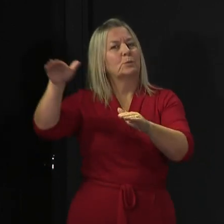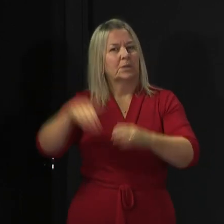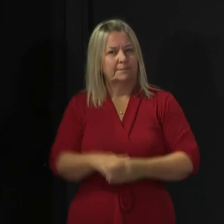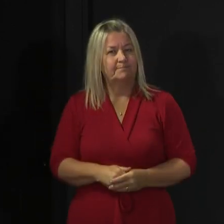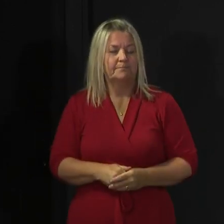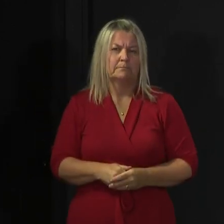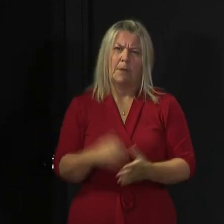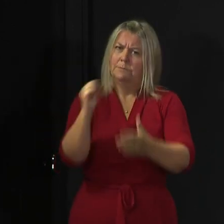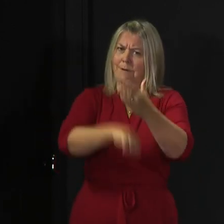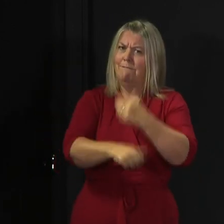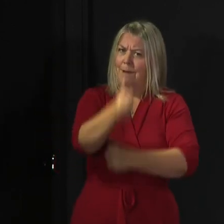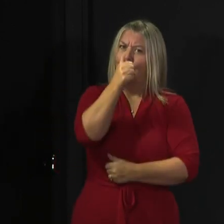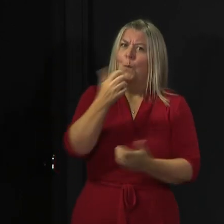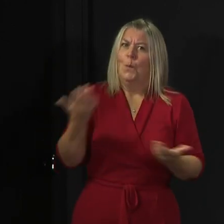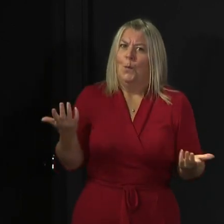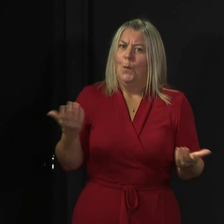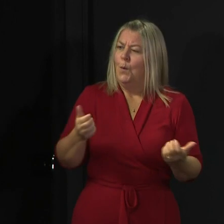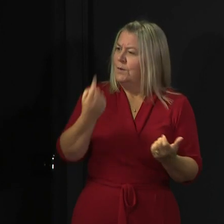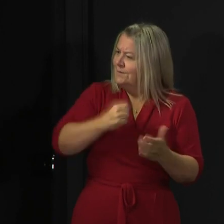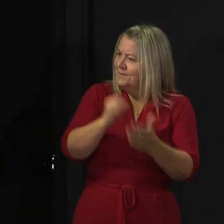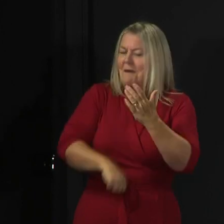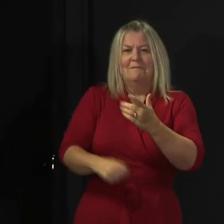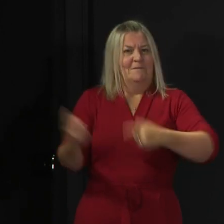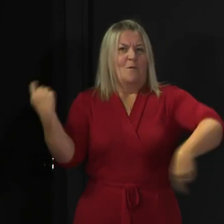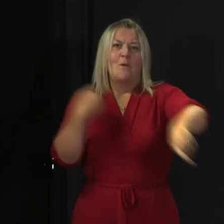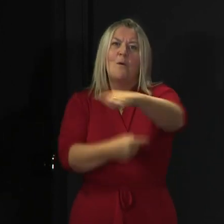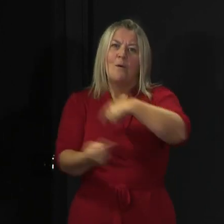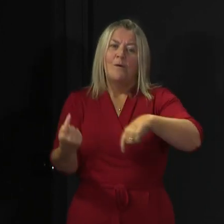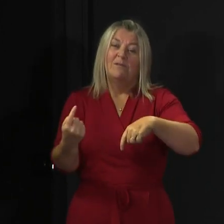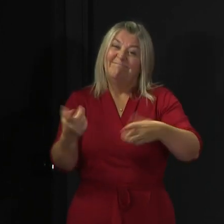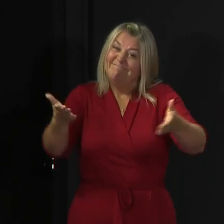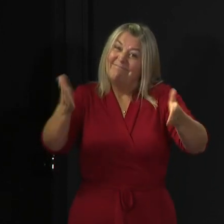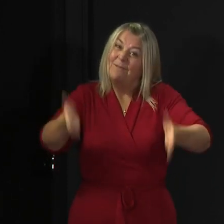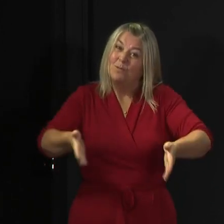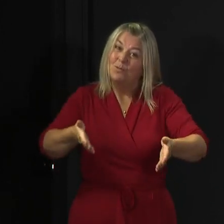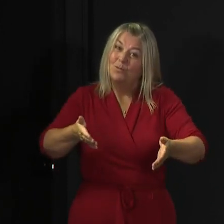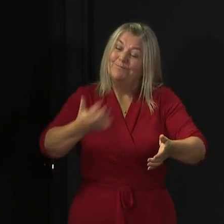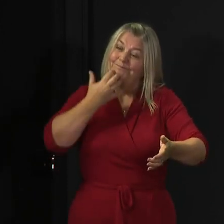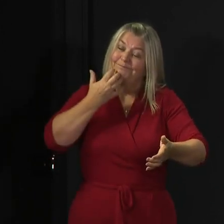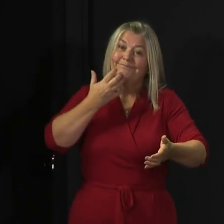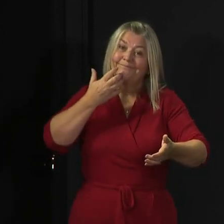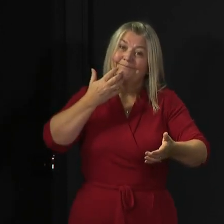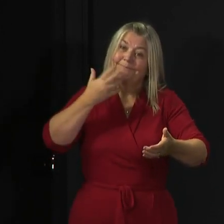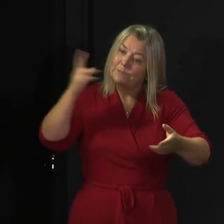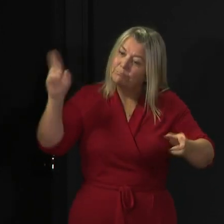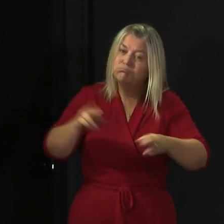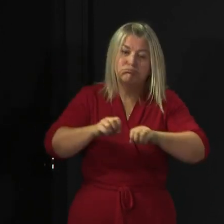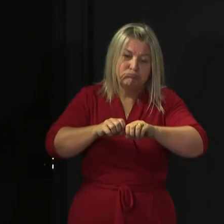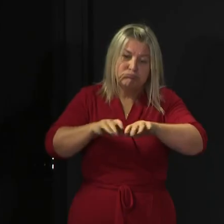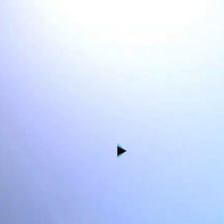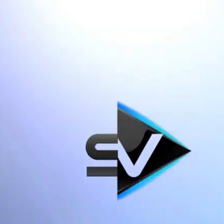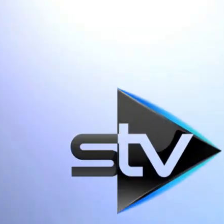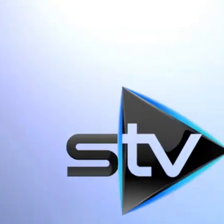rules are tough and they're tough for everybody, not just students, but they are necessary to reduce the risk of the virus spreading between different